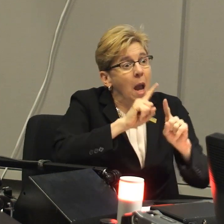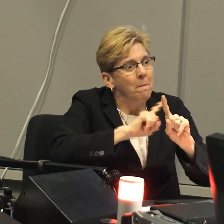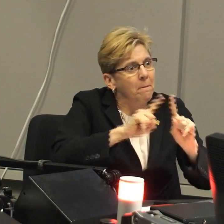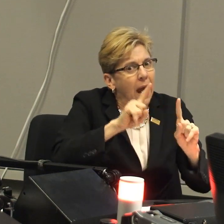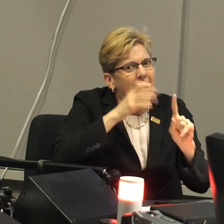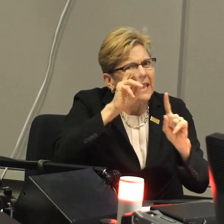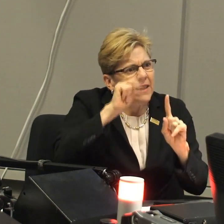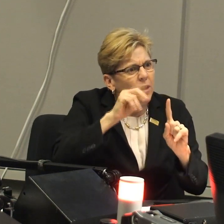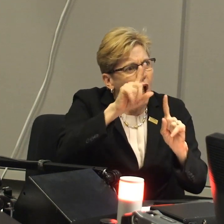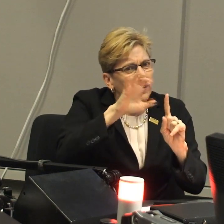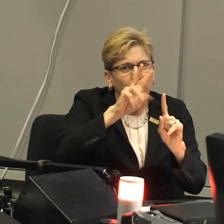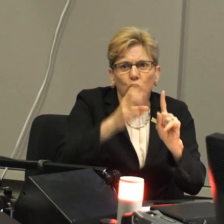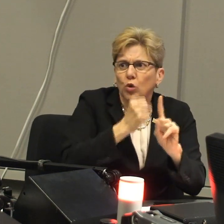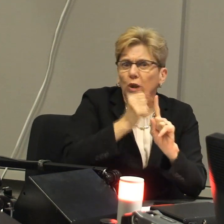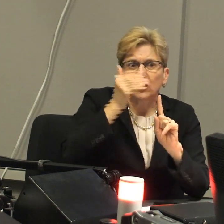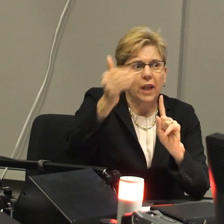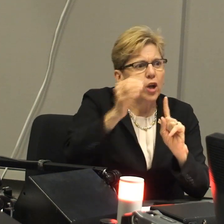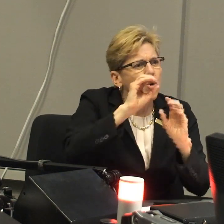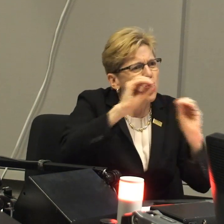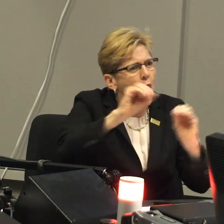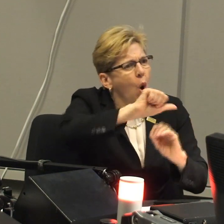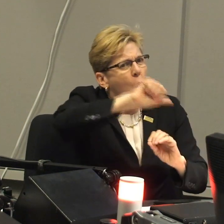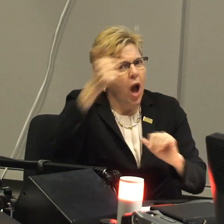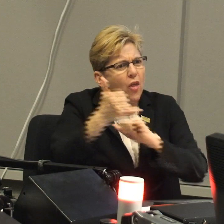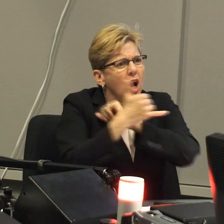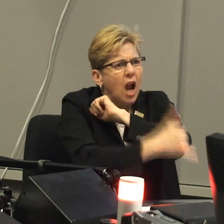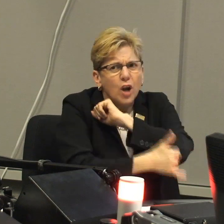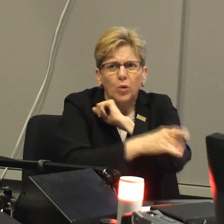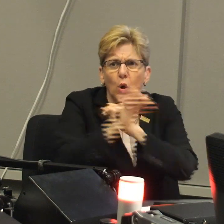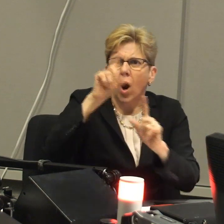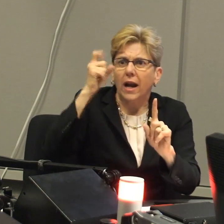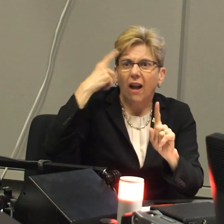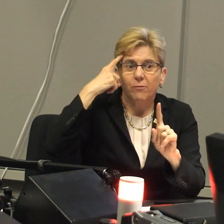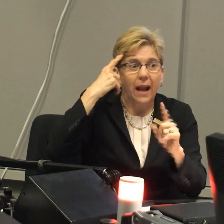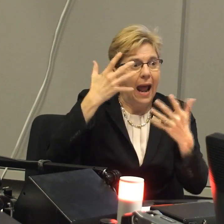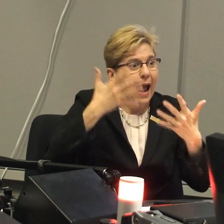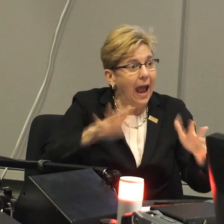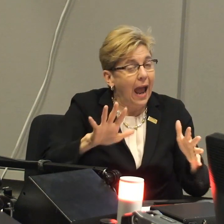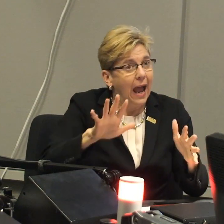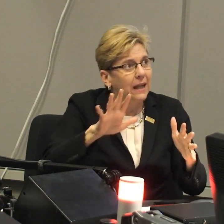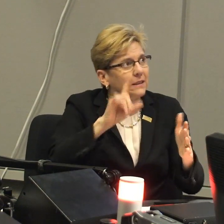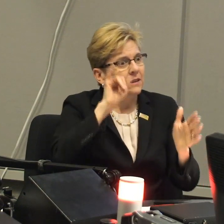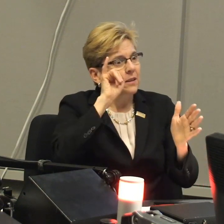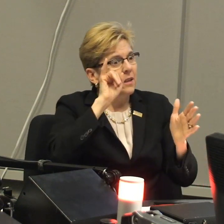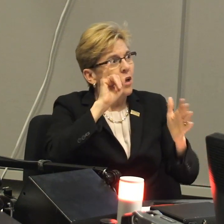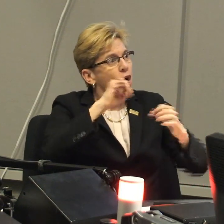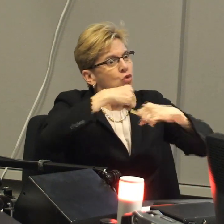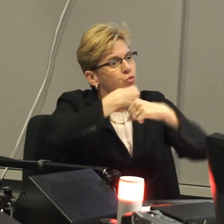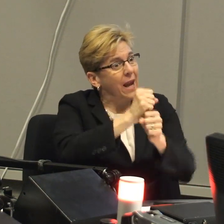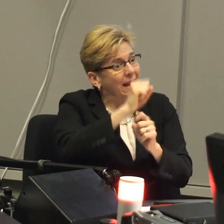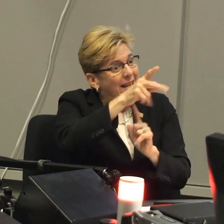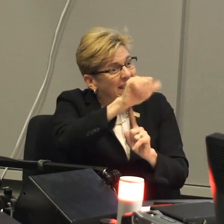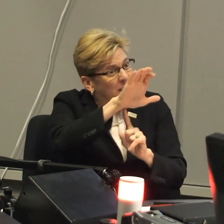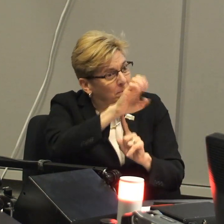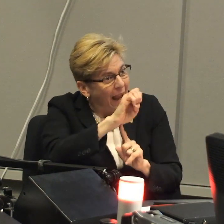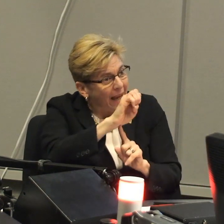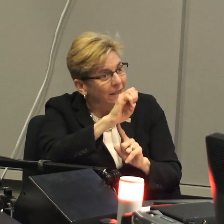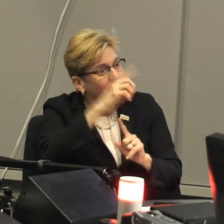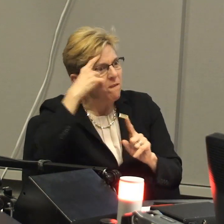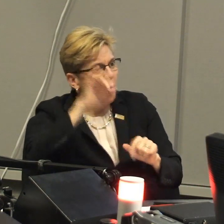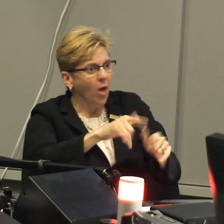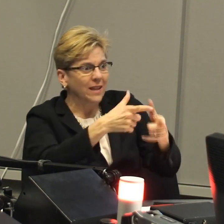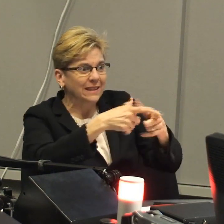152 years. But even 152 years later, there is no other country or government that has